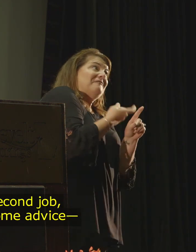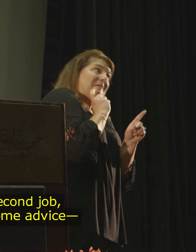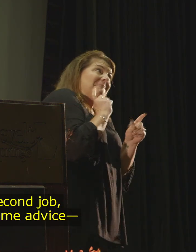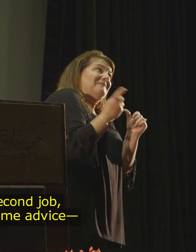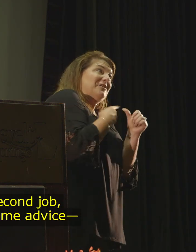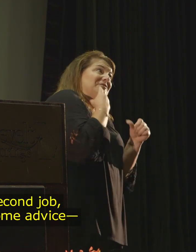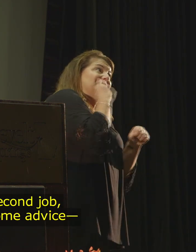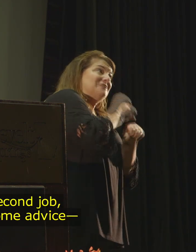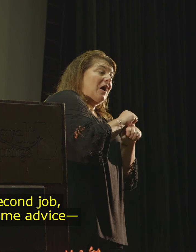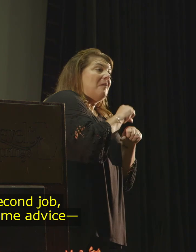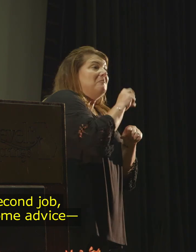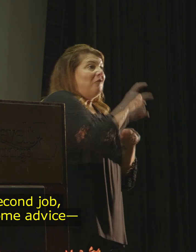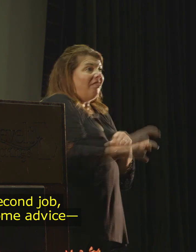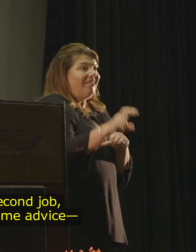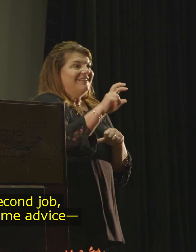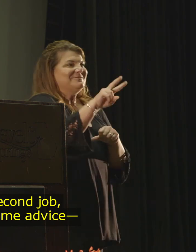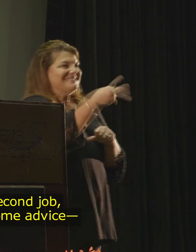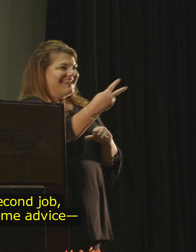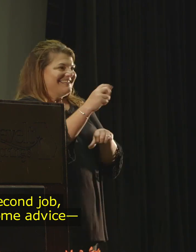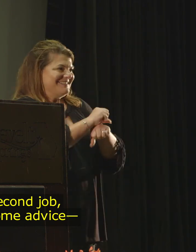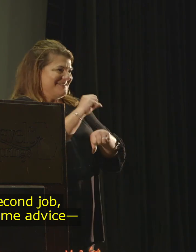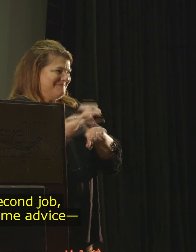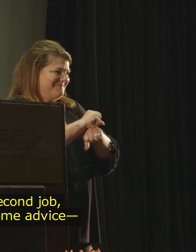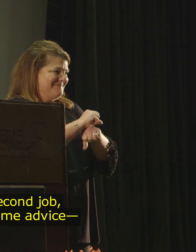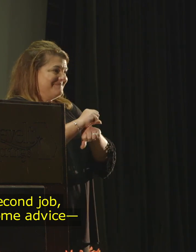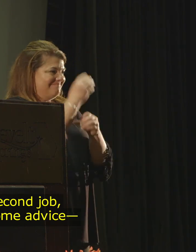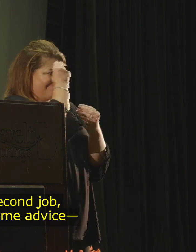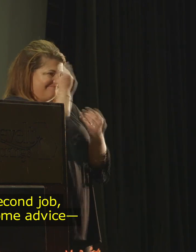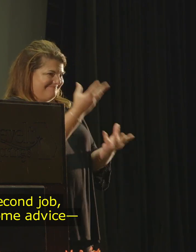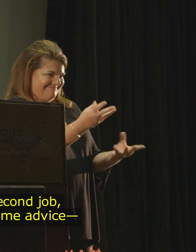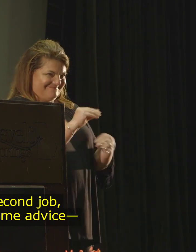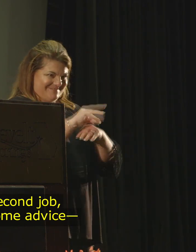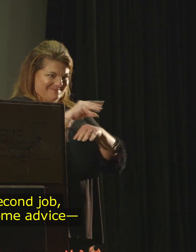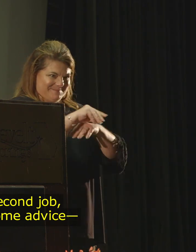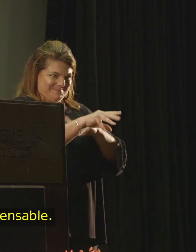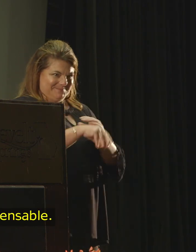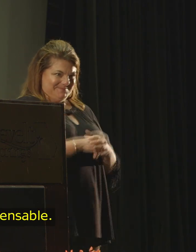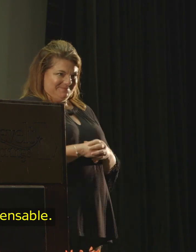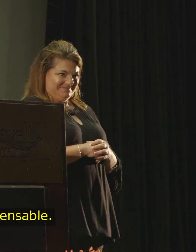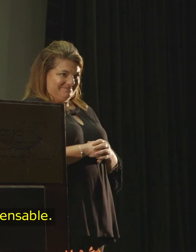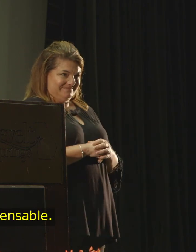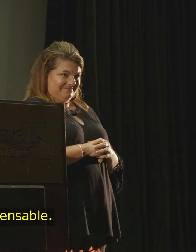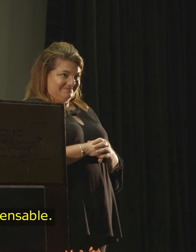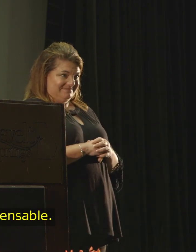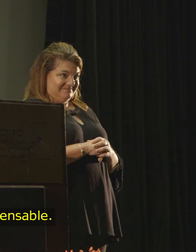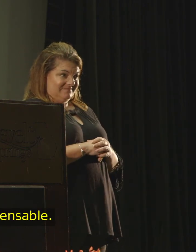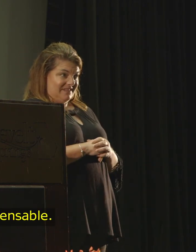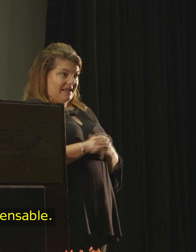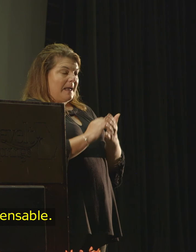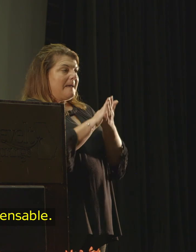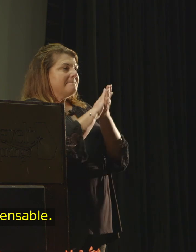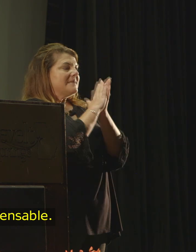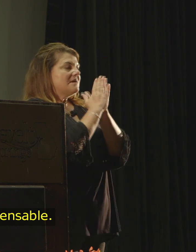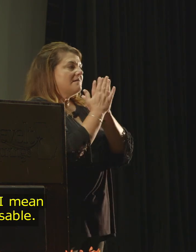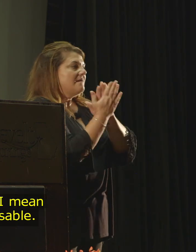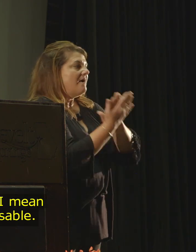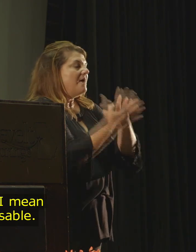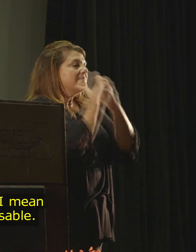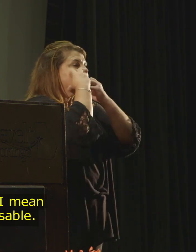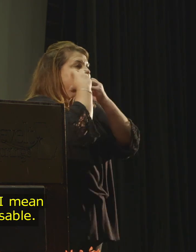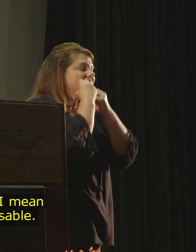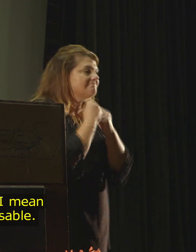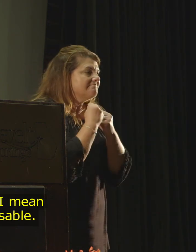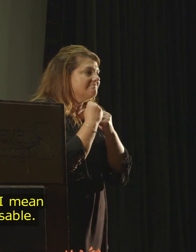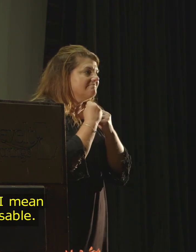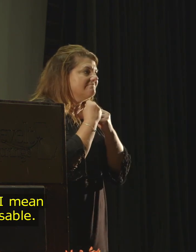leave for a second job. Let me give you some advice. Become indispensable. This is